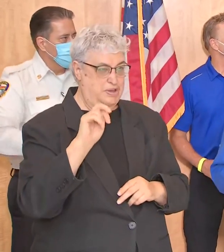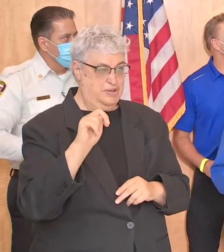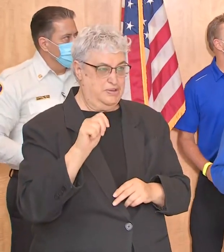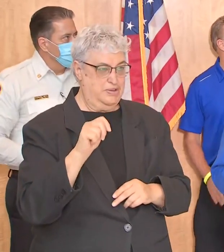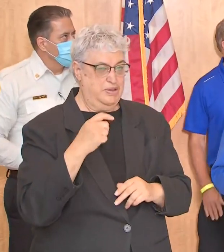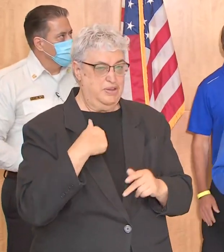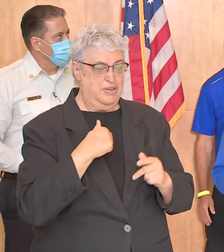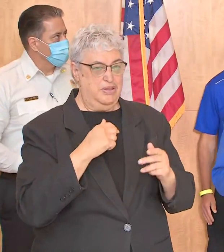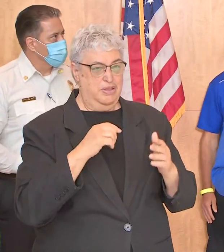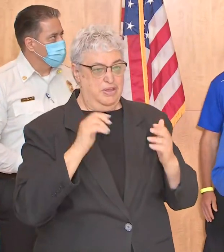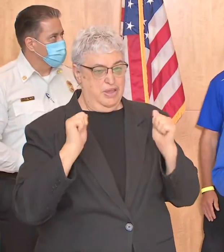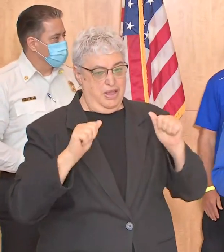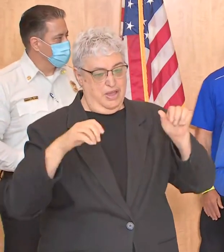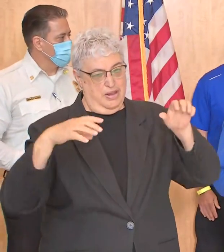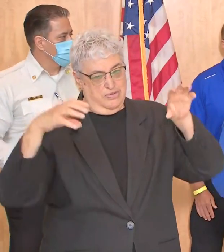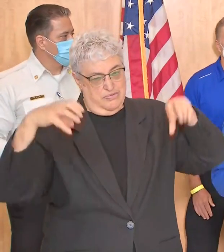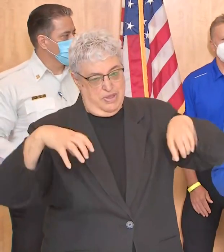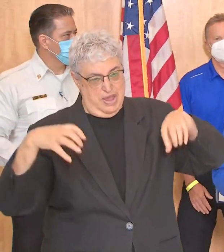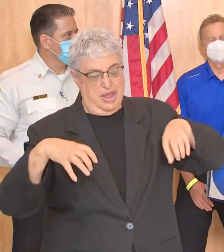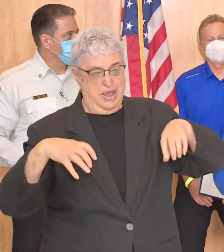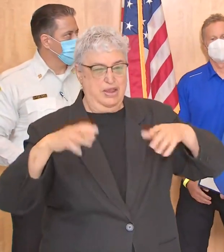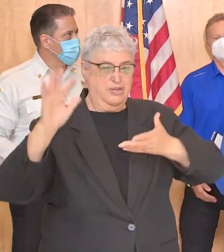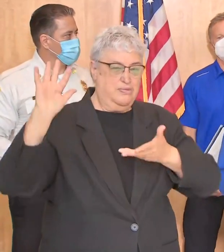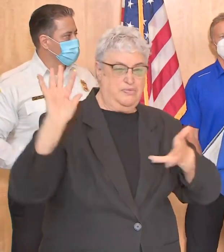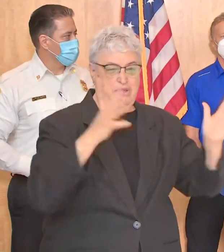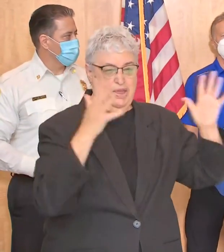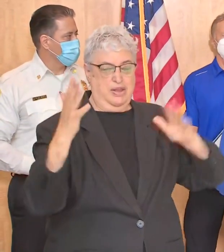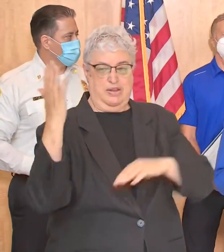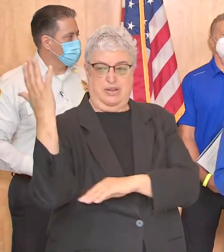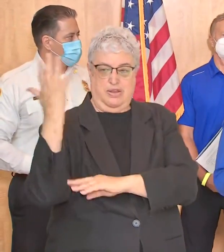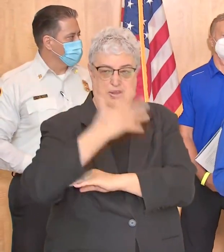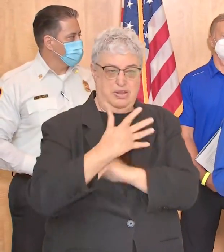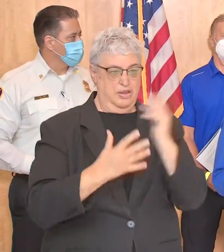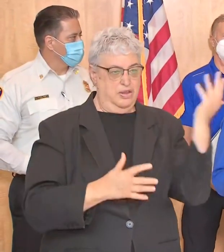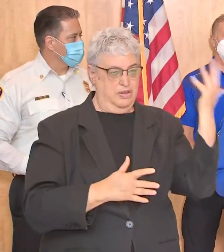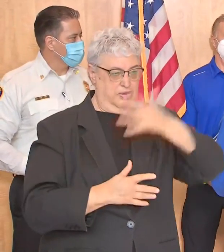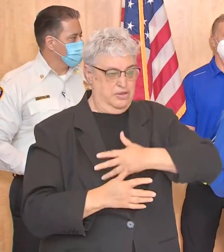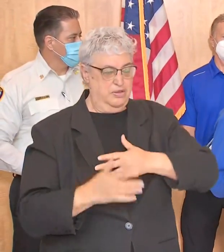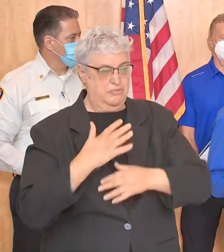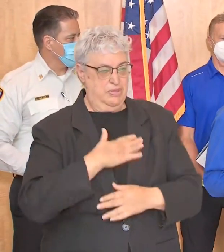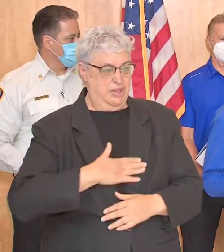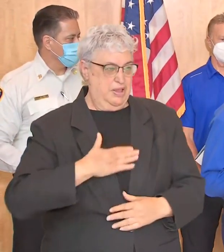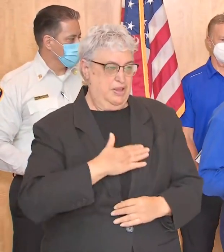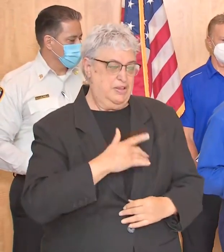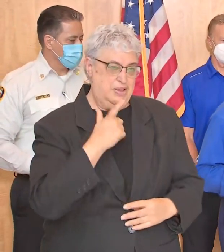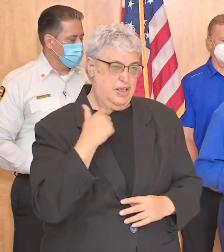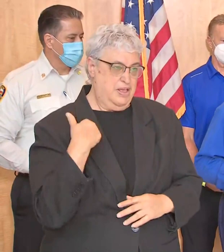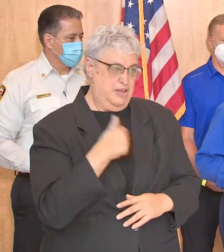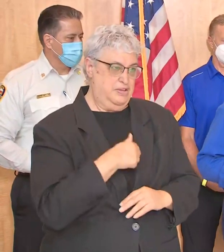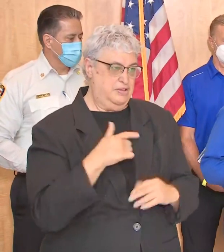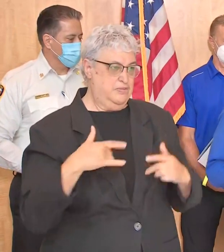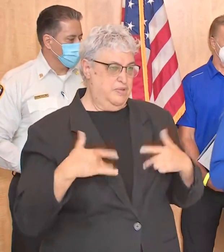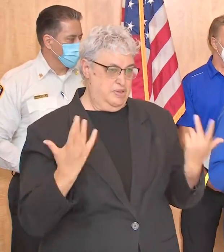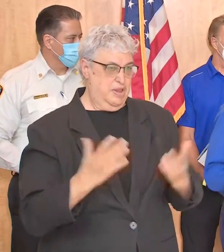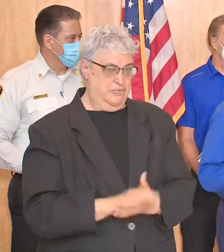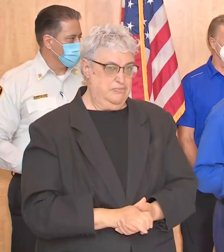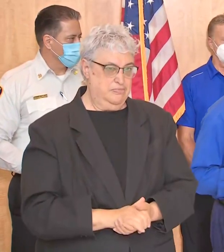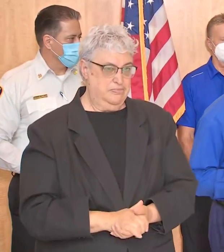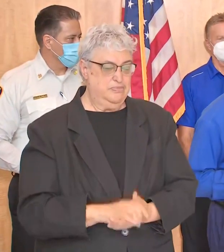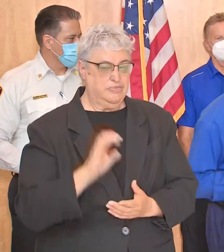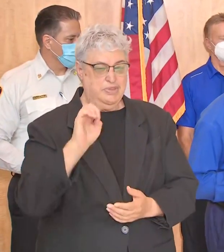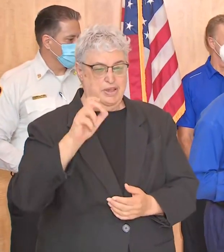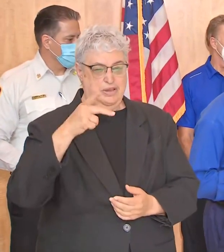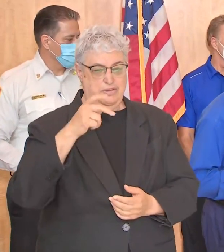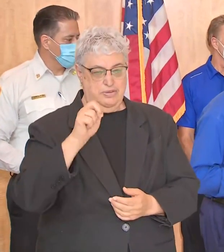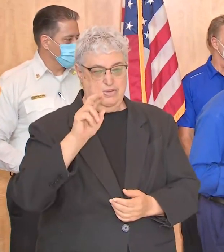facing wind and and outages and trees being down Elizabeth wants to just come and tell us where the preparation of Centerpoint had